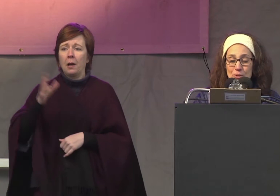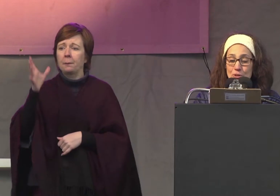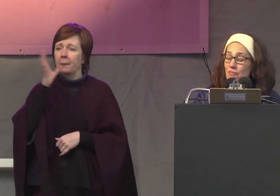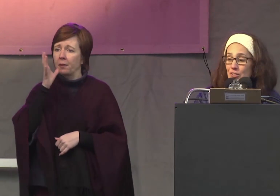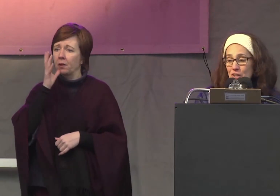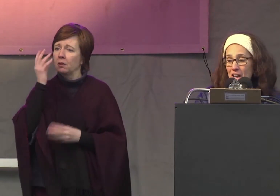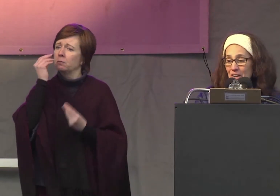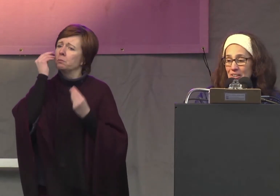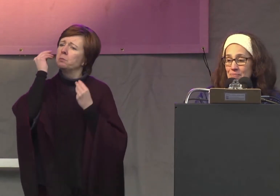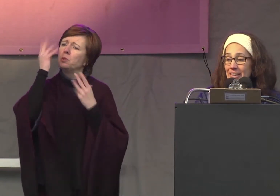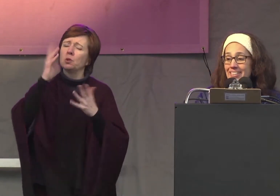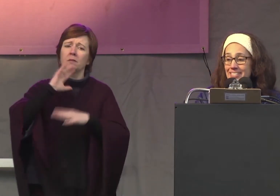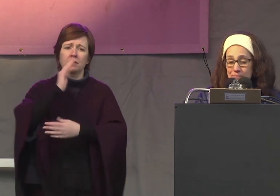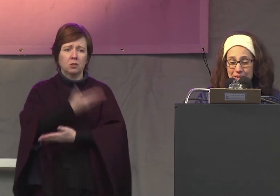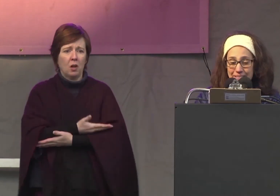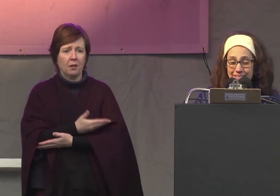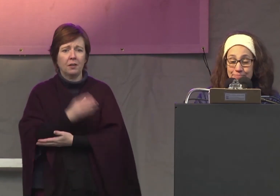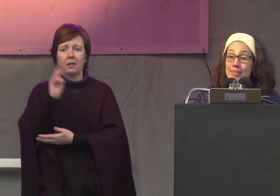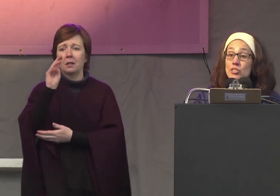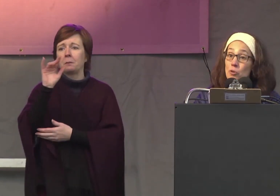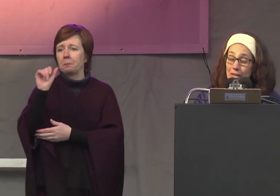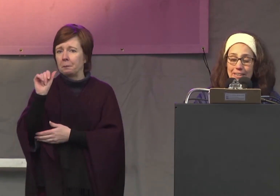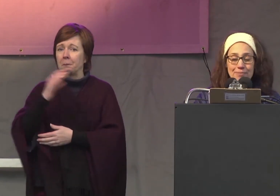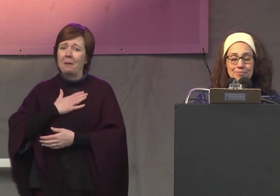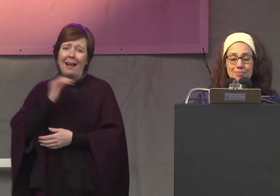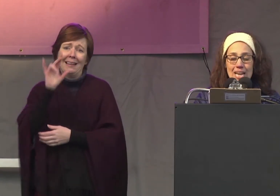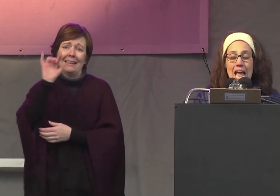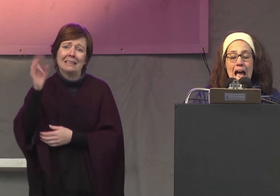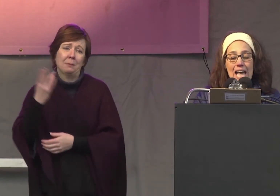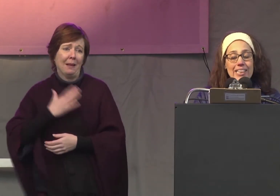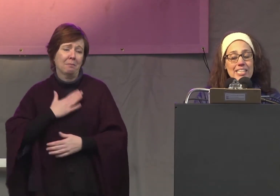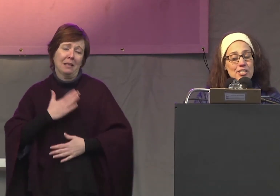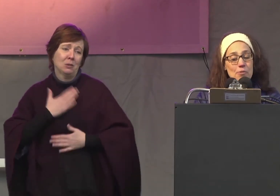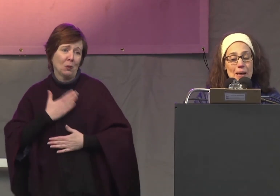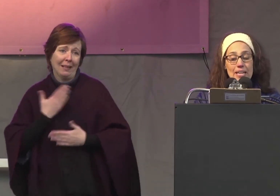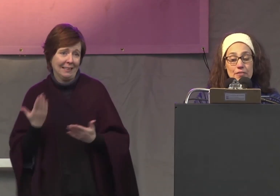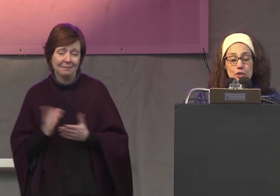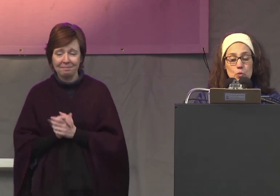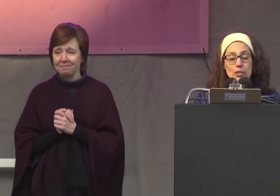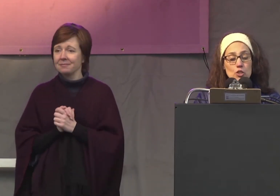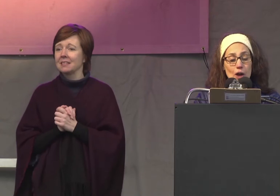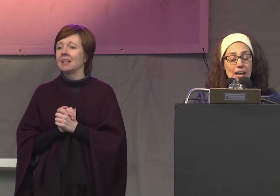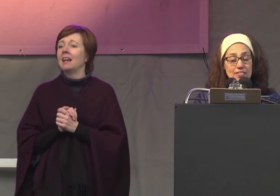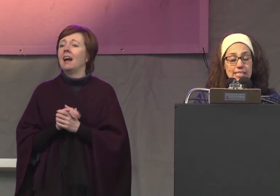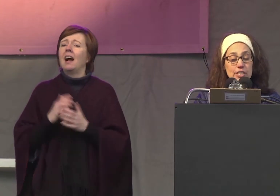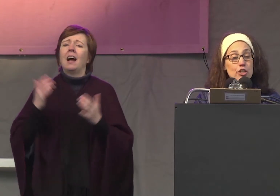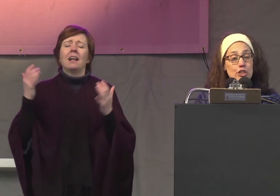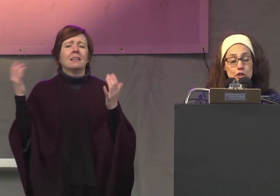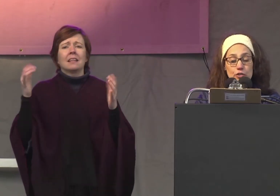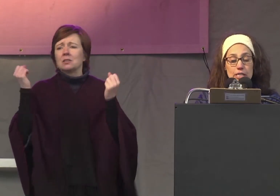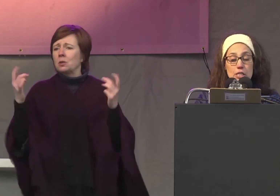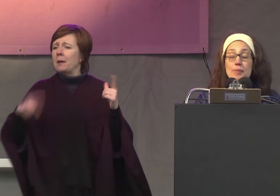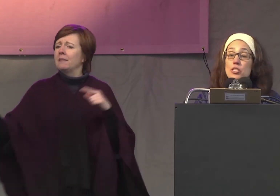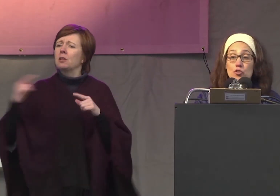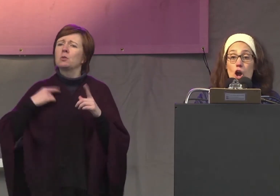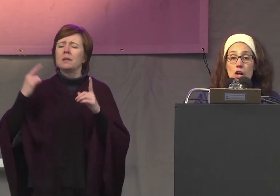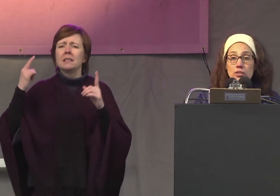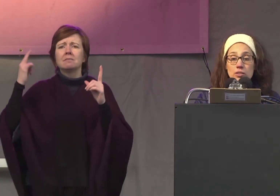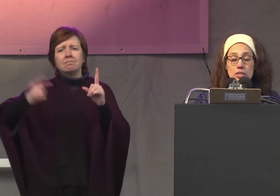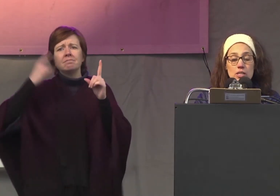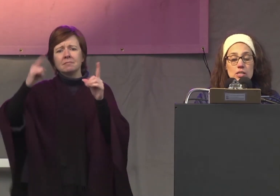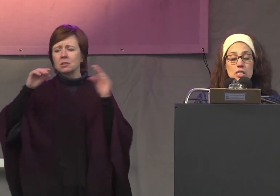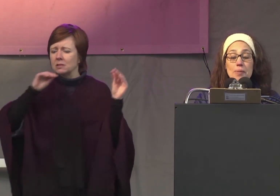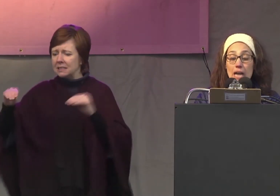of a beautiful daughter my Elizabeth my joy and like so many of you we strive to teach our children to be